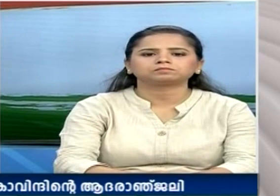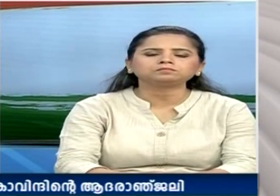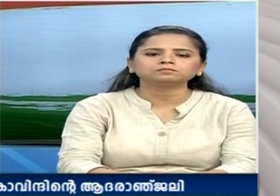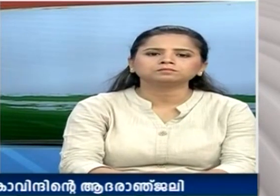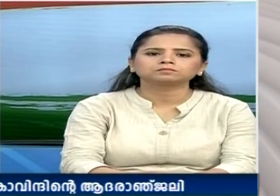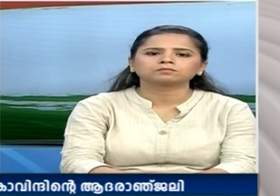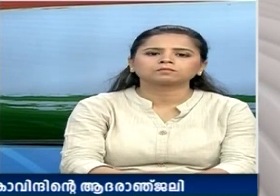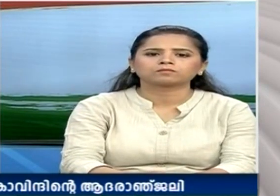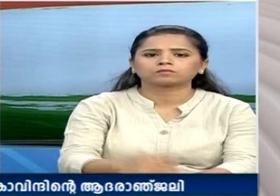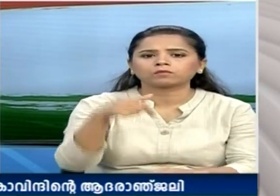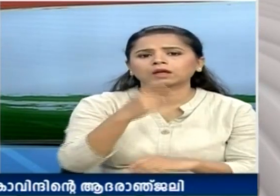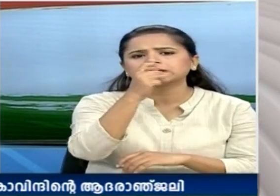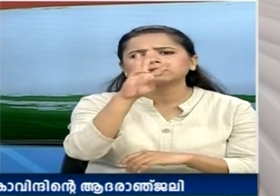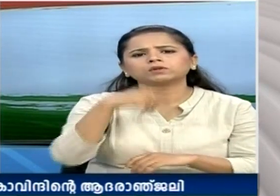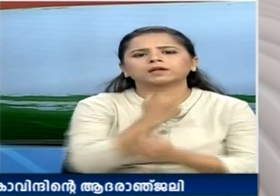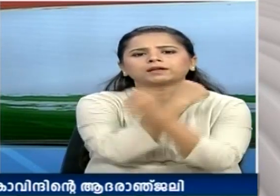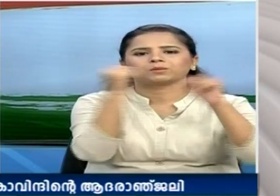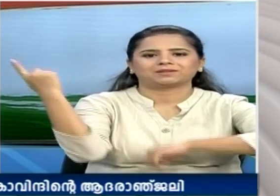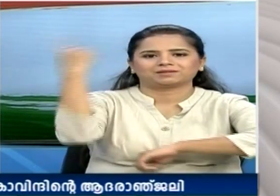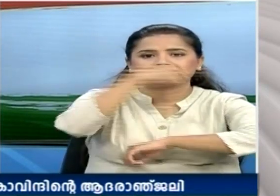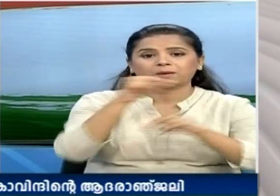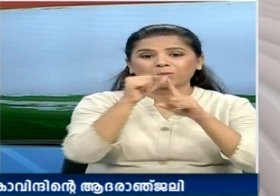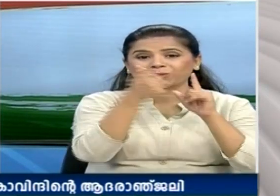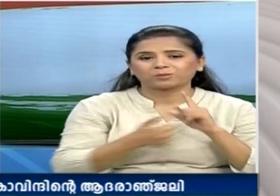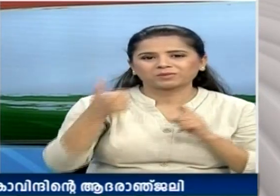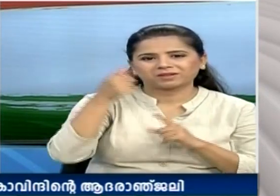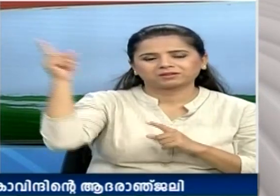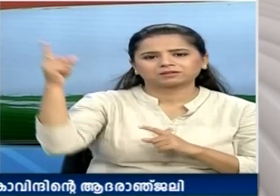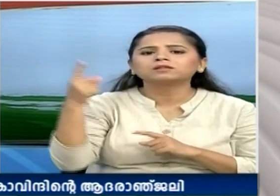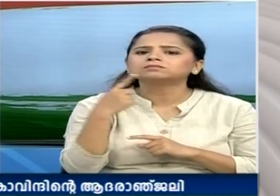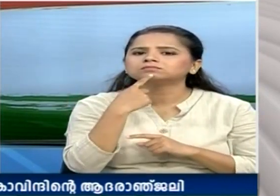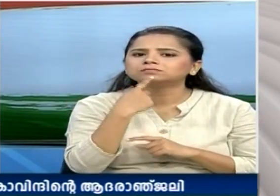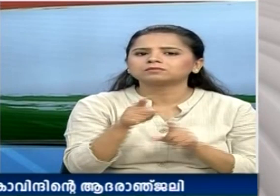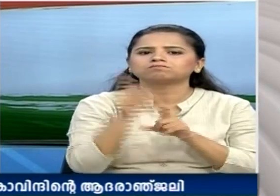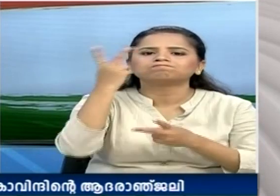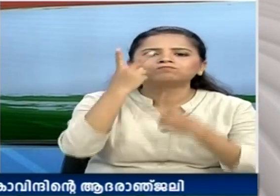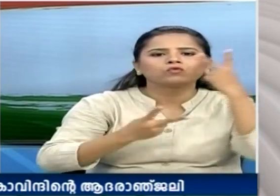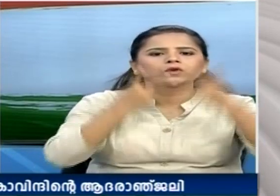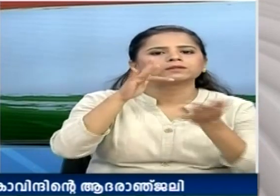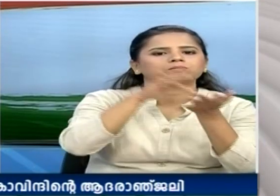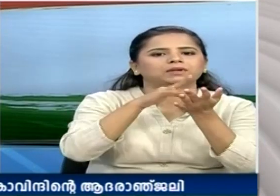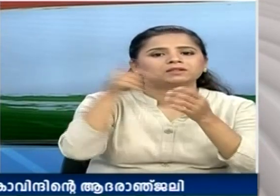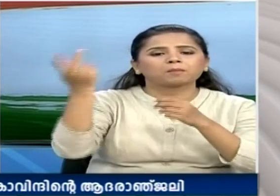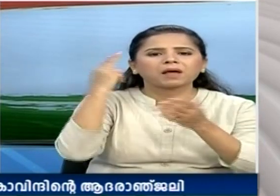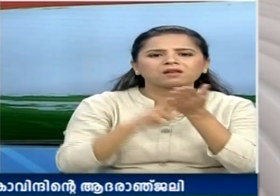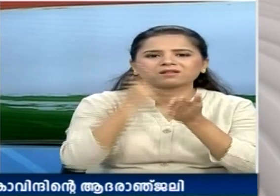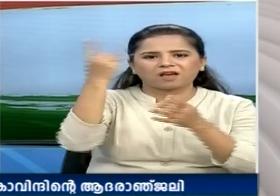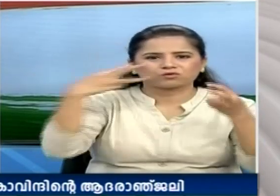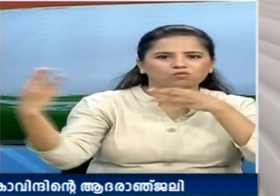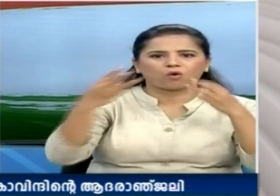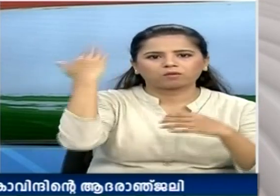On the occasion of 73rd Independence Day today, President Ramnath Govind visited the National War Memorial to pay homage to brave hearts who made